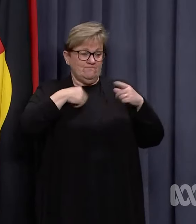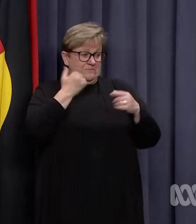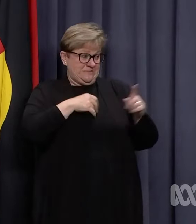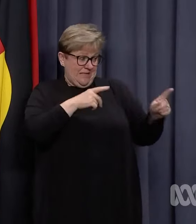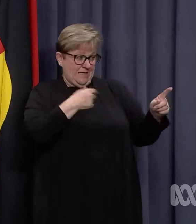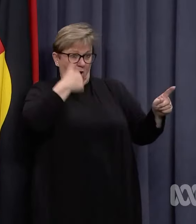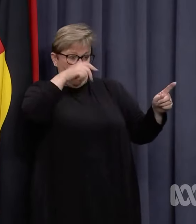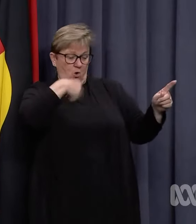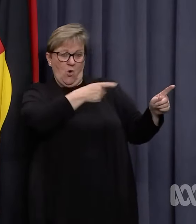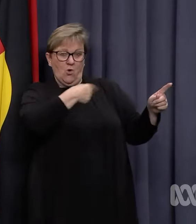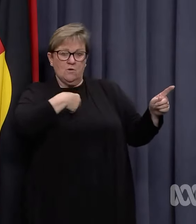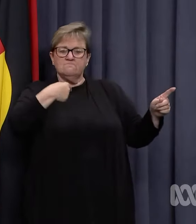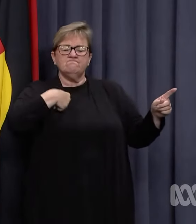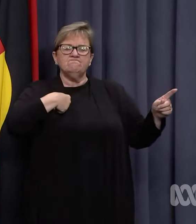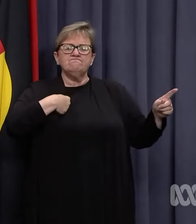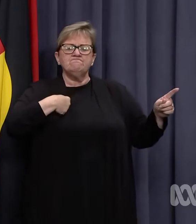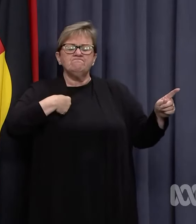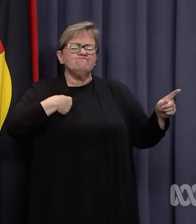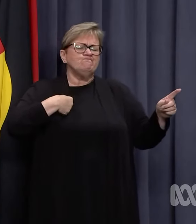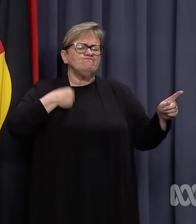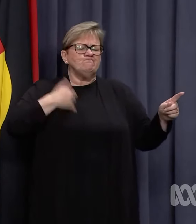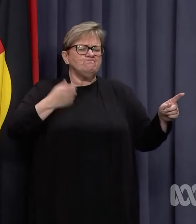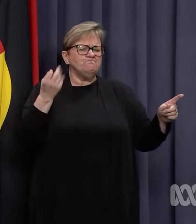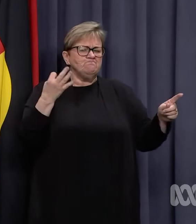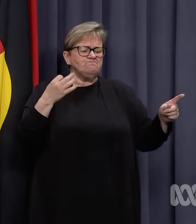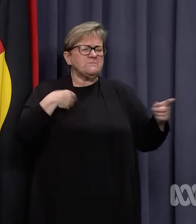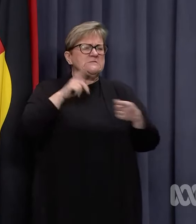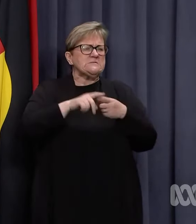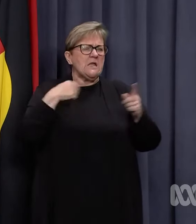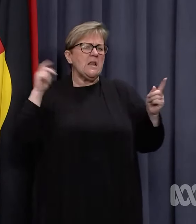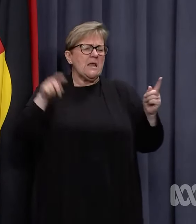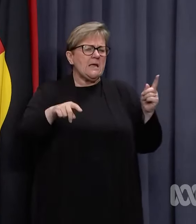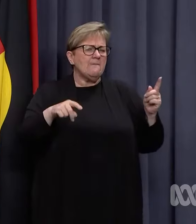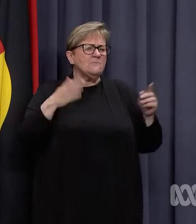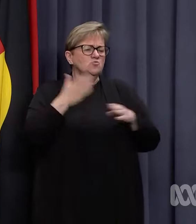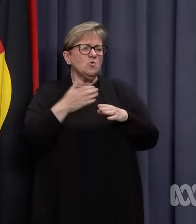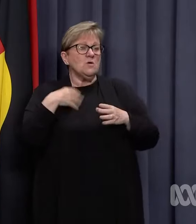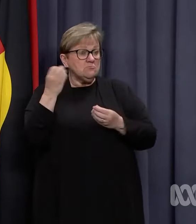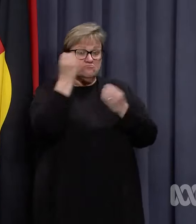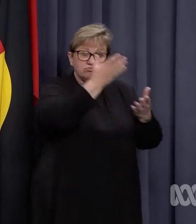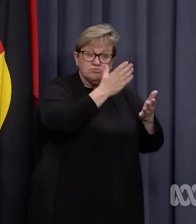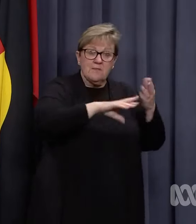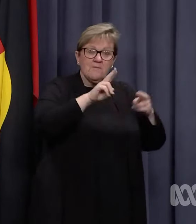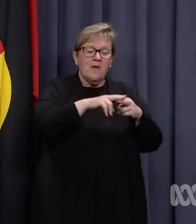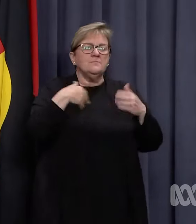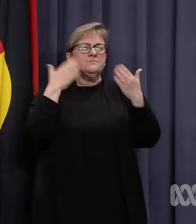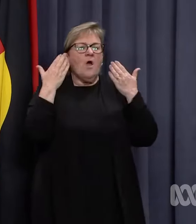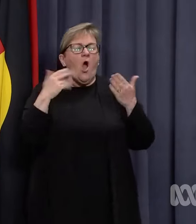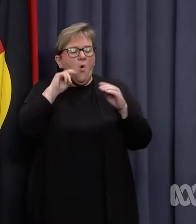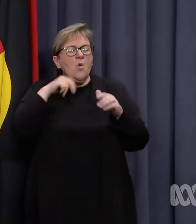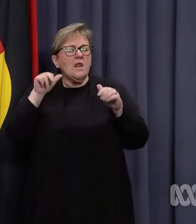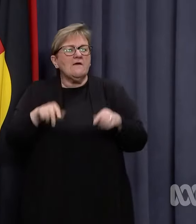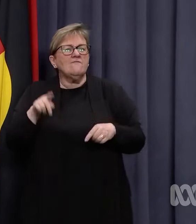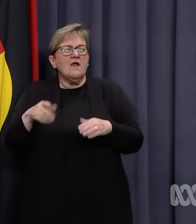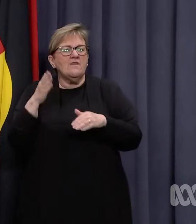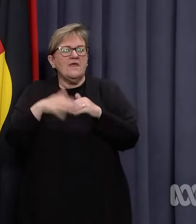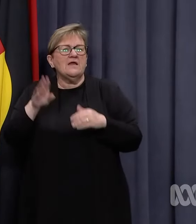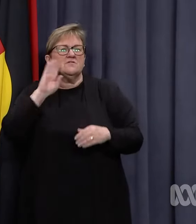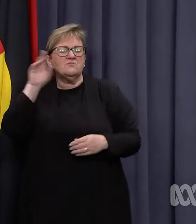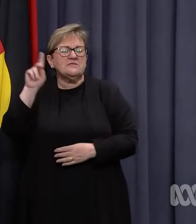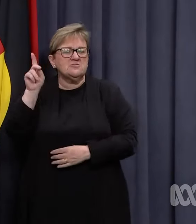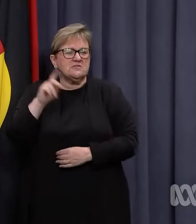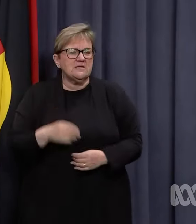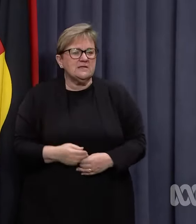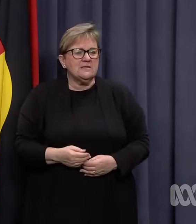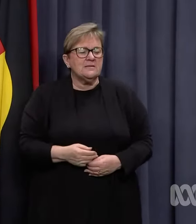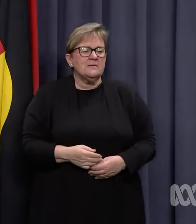agrees to continue going to work, whether the parents are notified about that. I will confirm that at the end of the presser today.